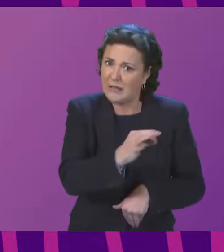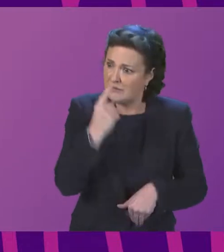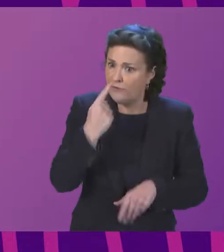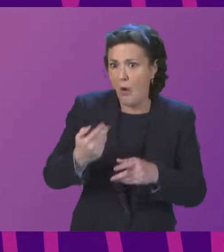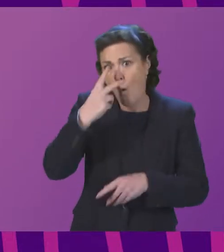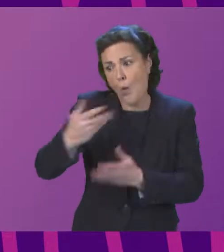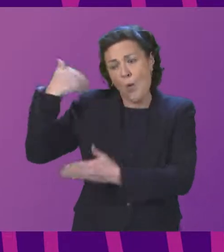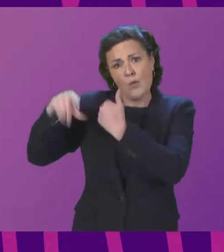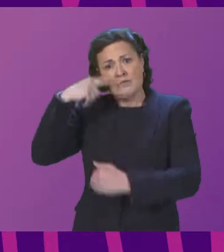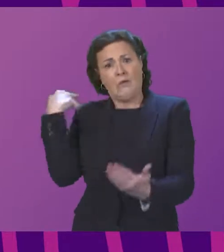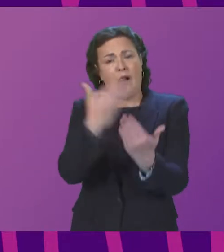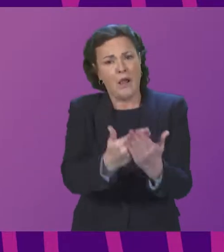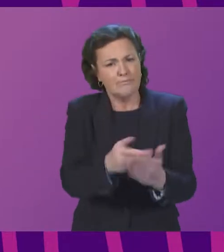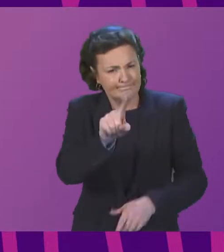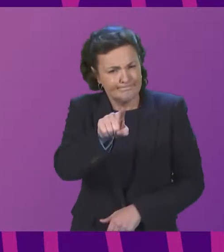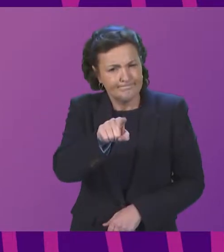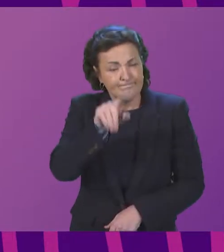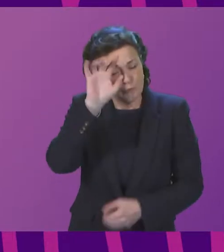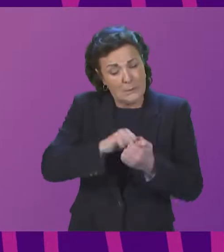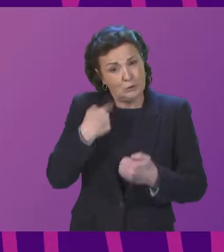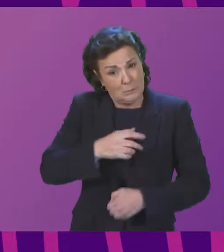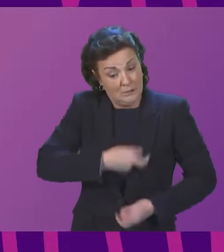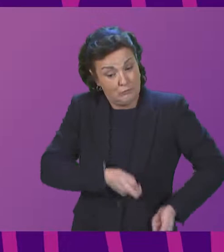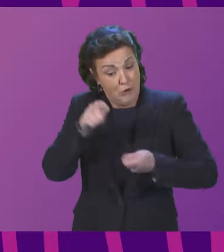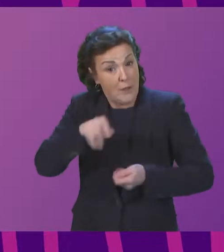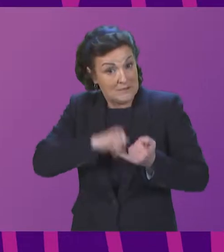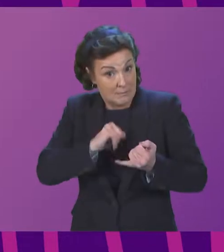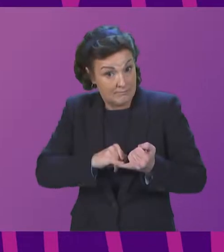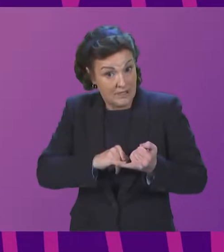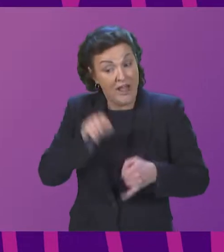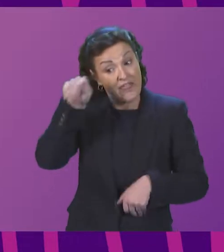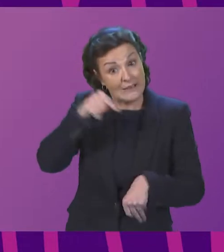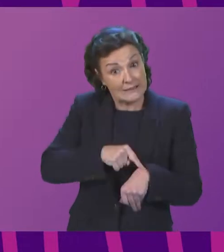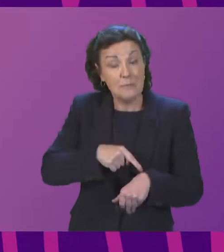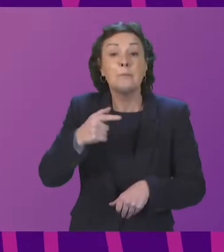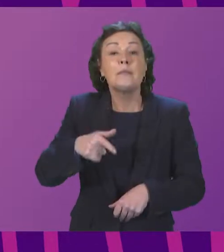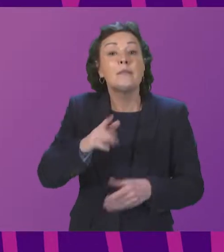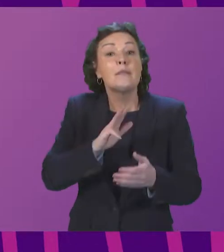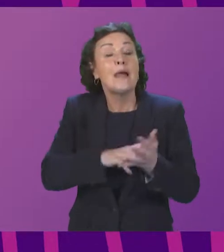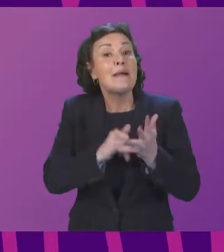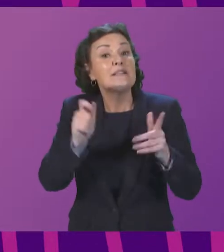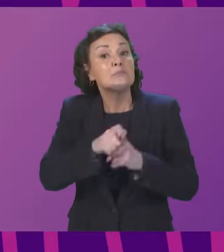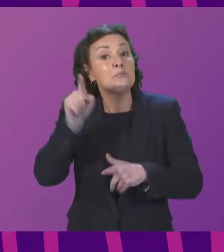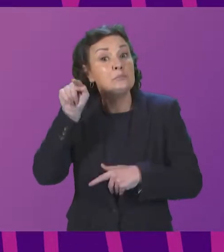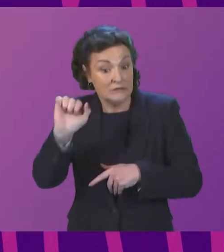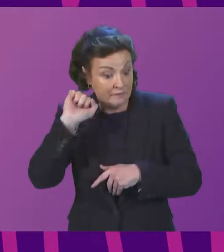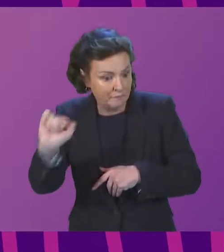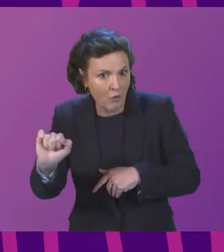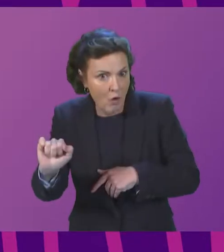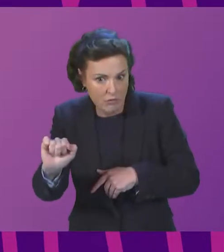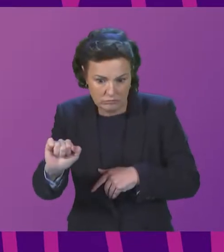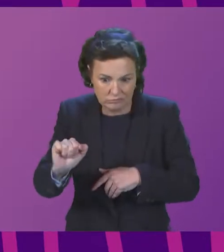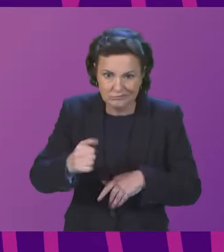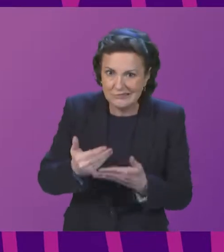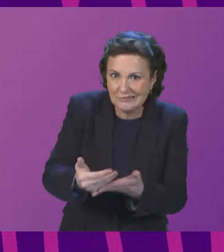of November. Members will recall that in her previous submission the minister for community safety advised the committee that the Scottish government does not hold data relating